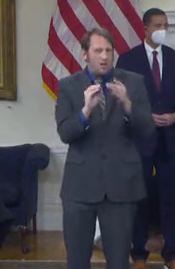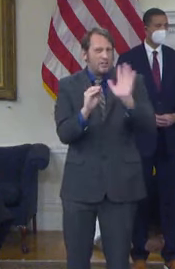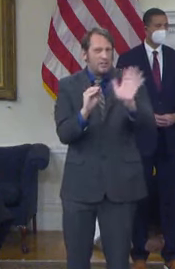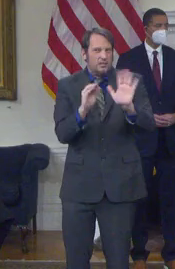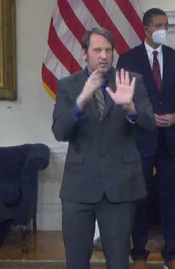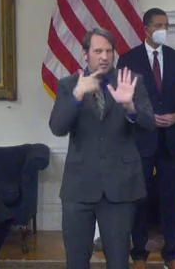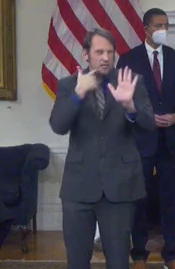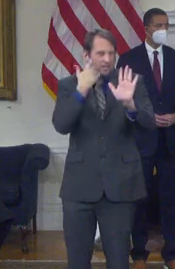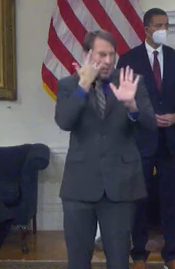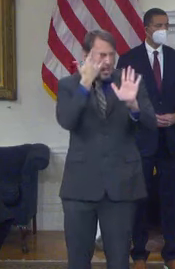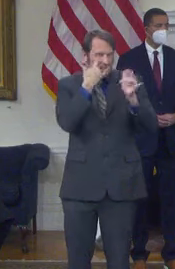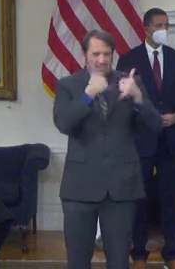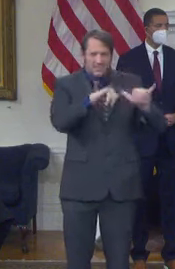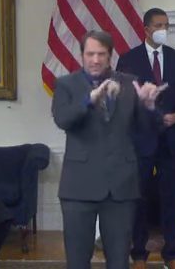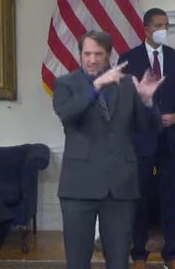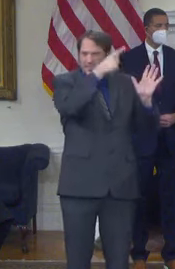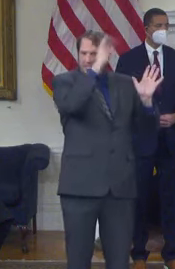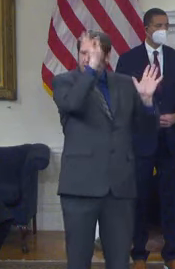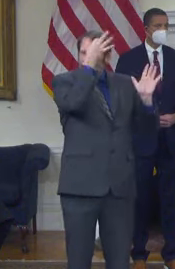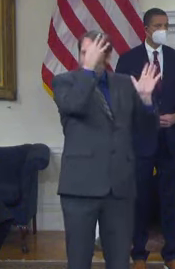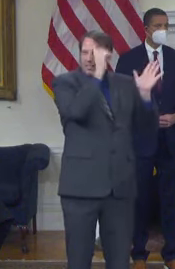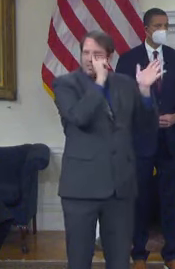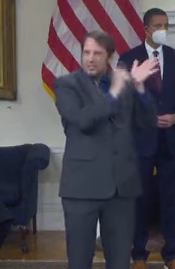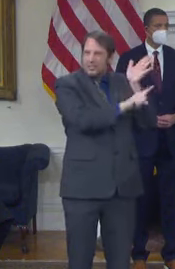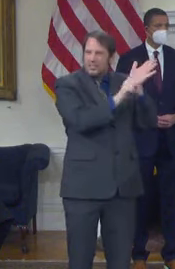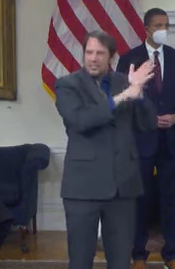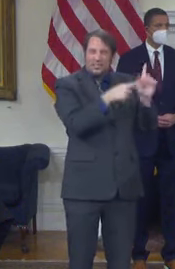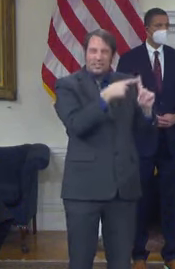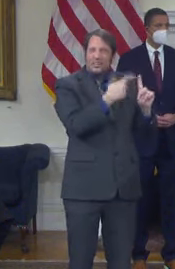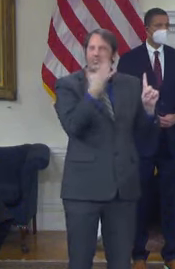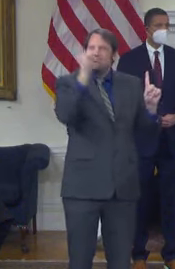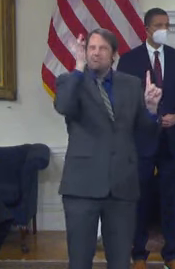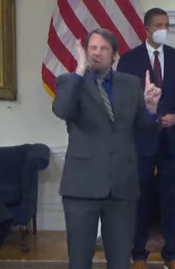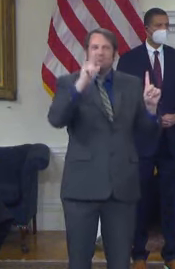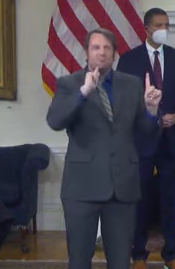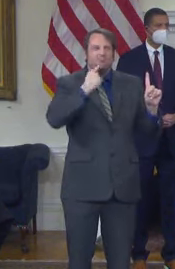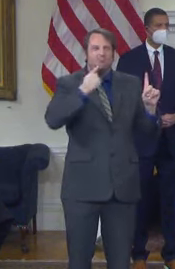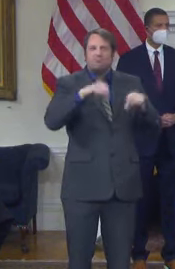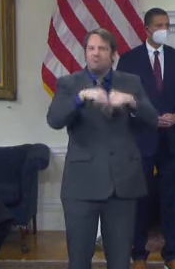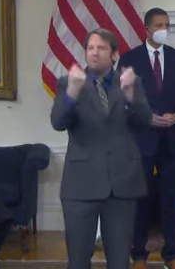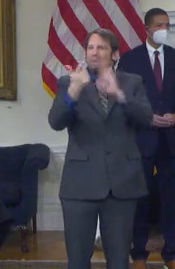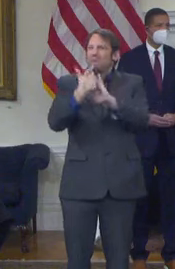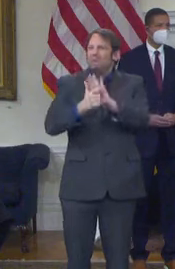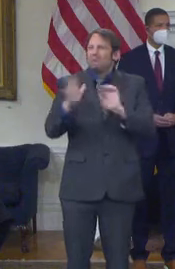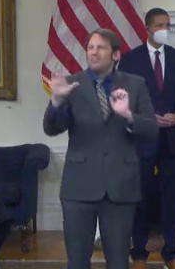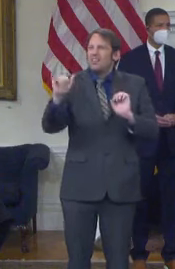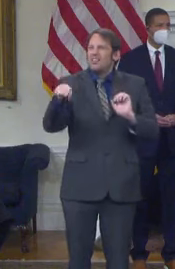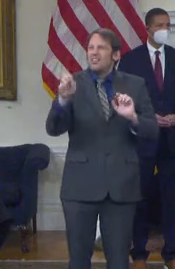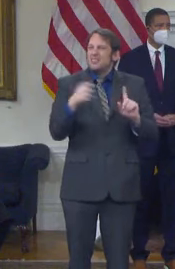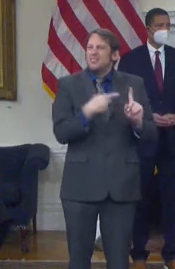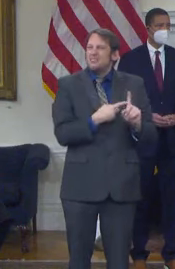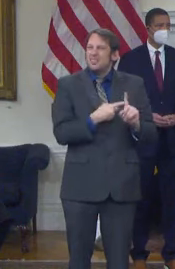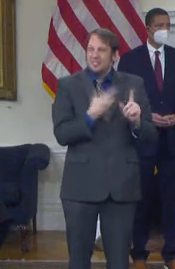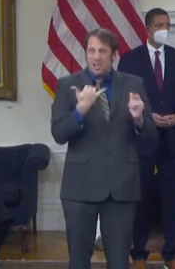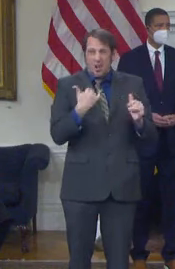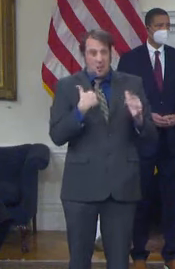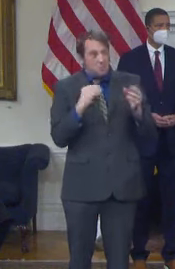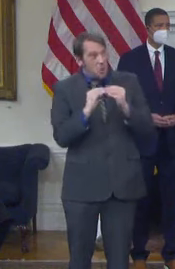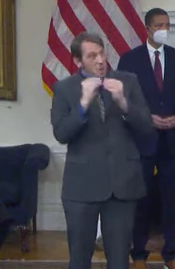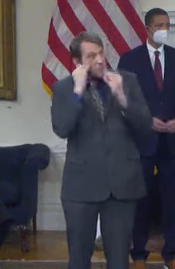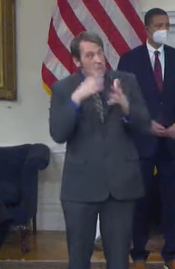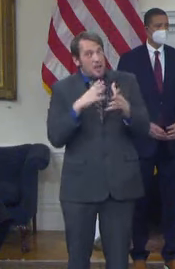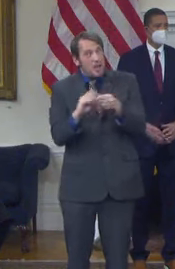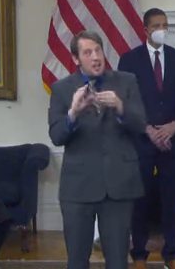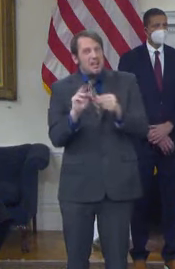investigation of, you know, criminal activity that I can't compromise. But I think, you know, we want to be as